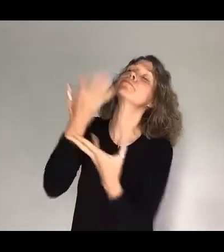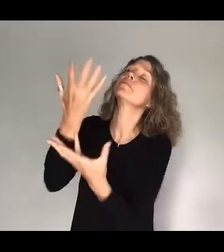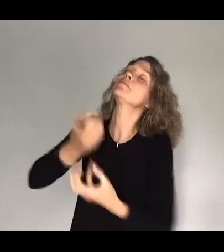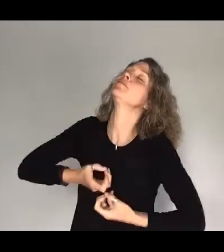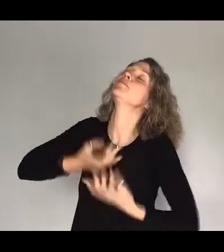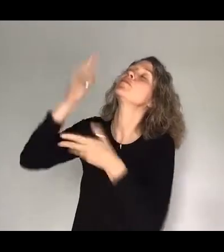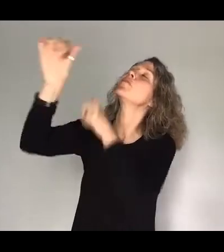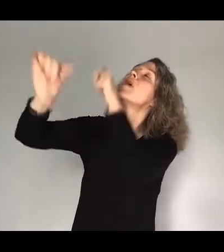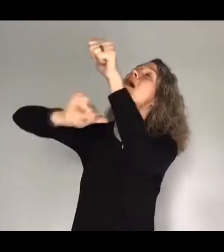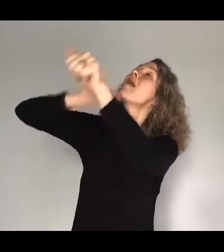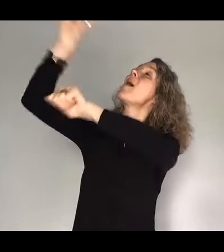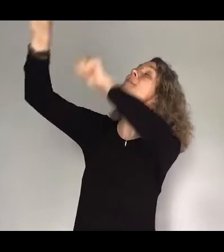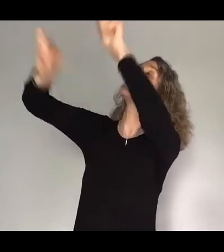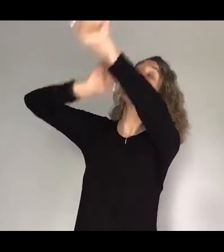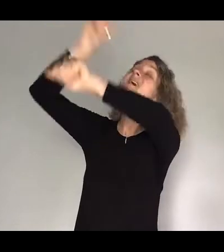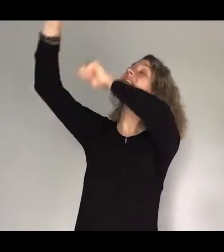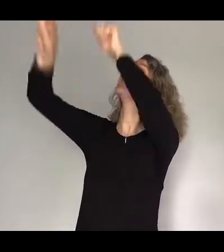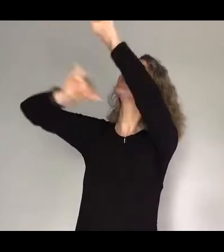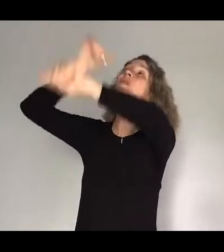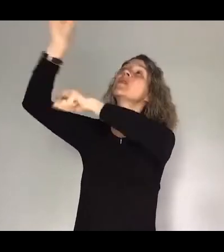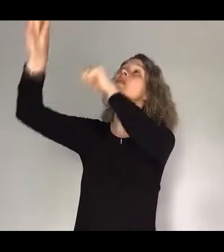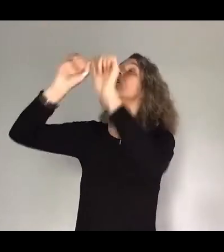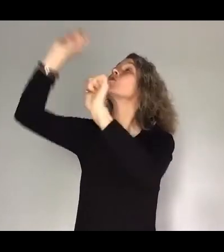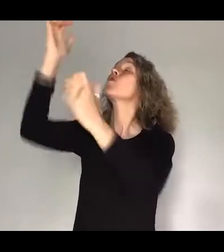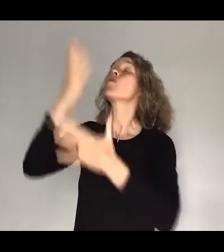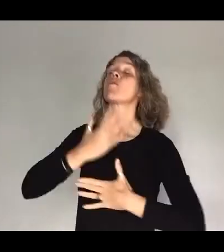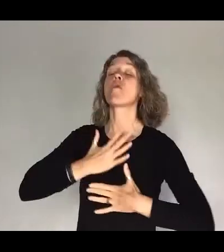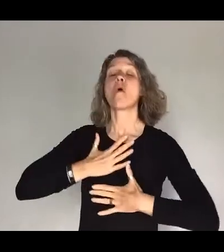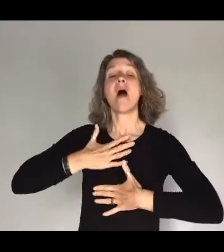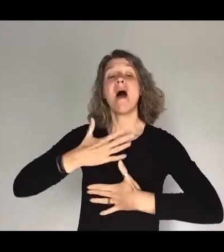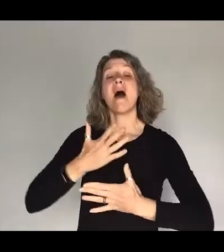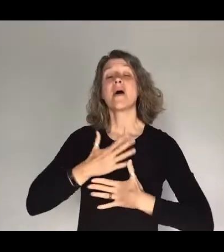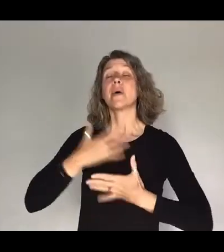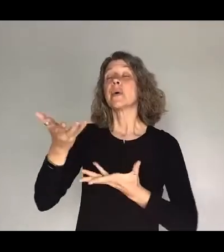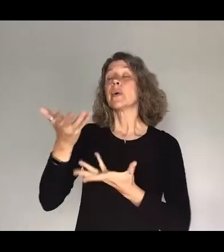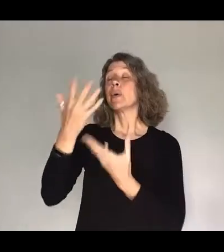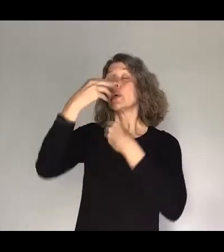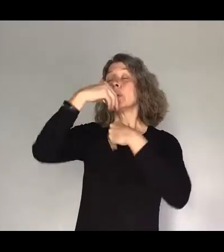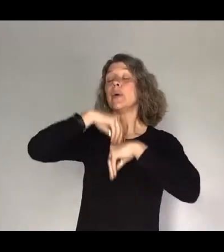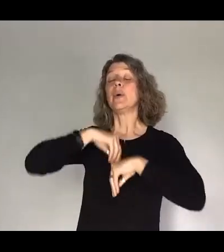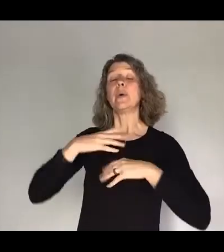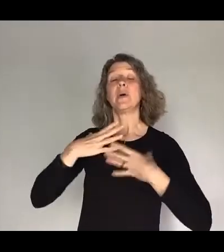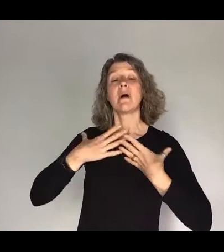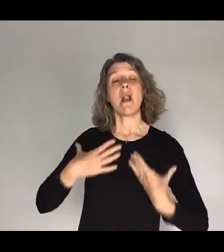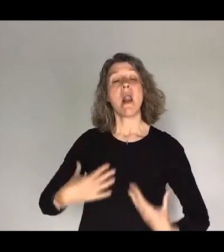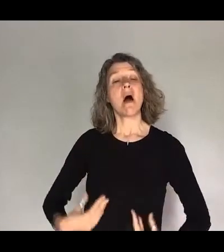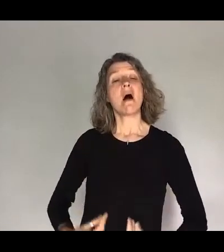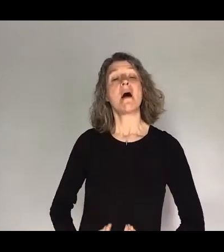pour out our praise. It's your breath in our lungs, so we